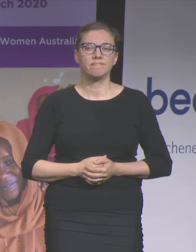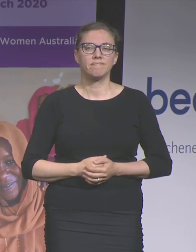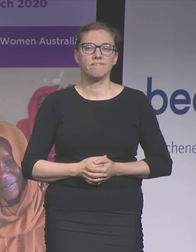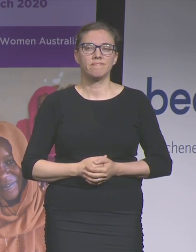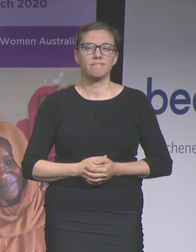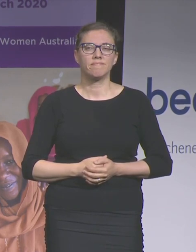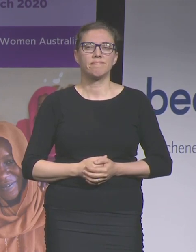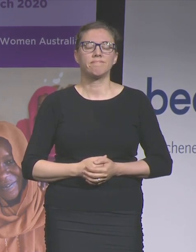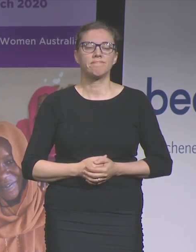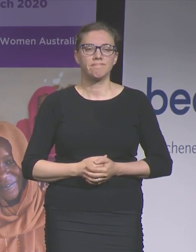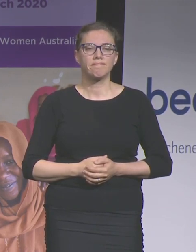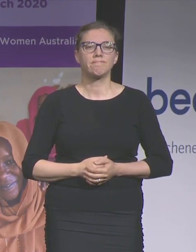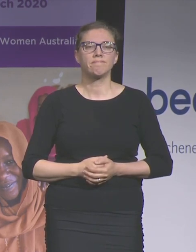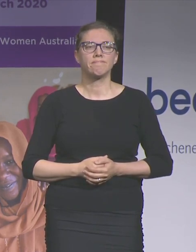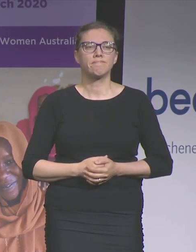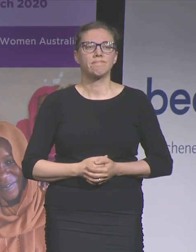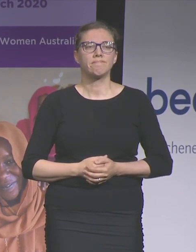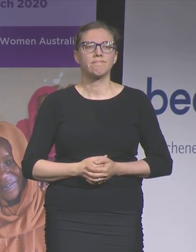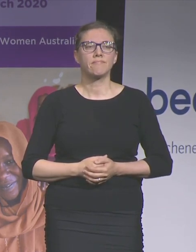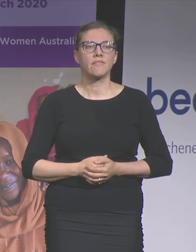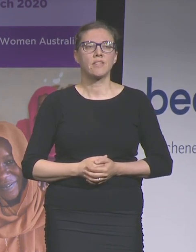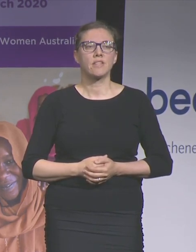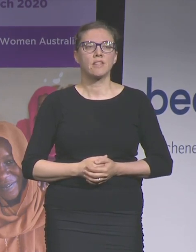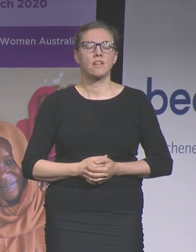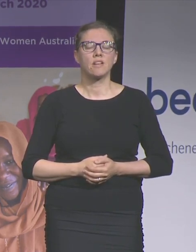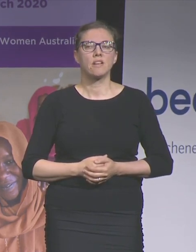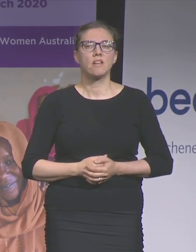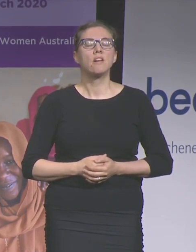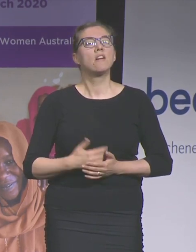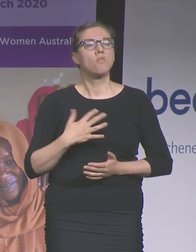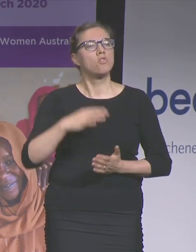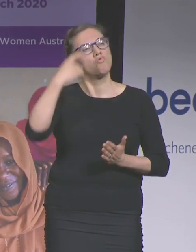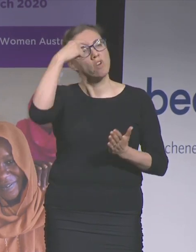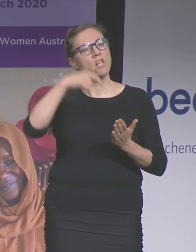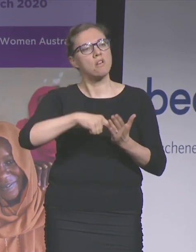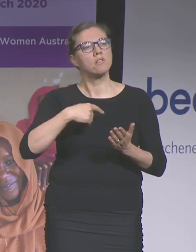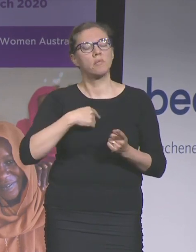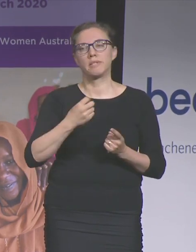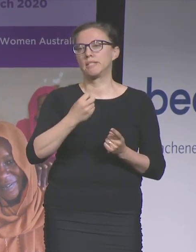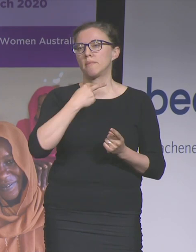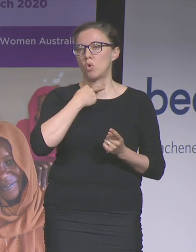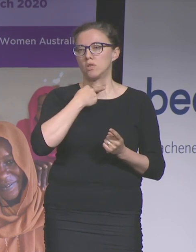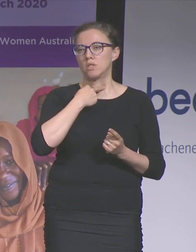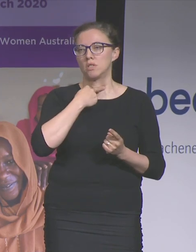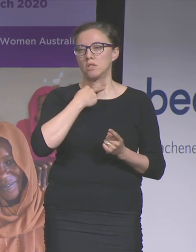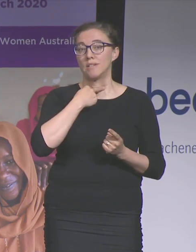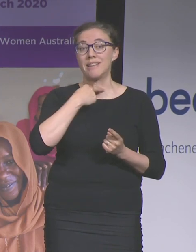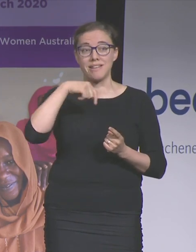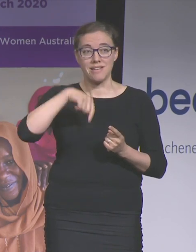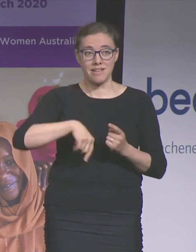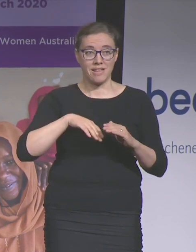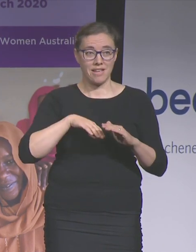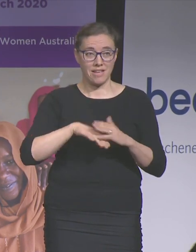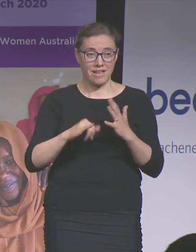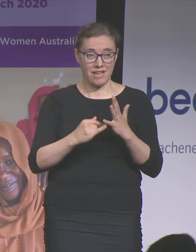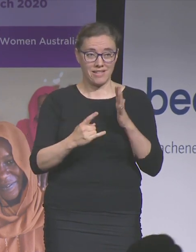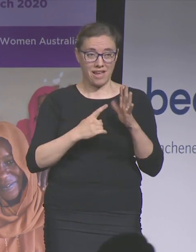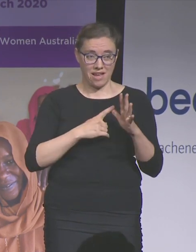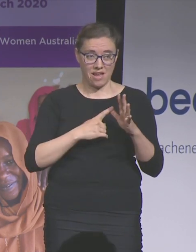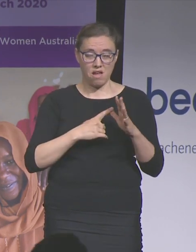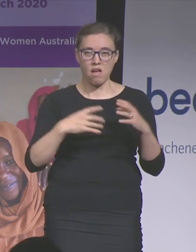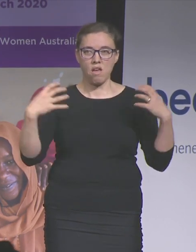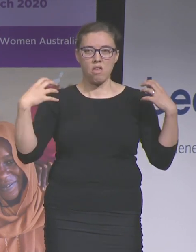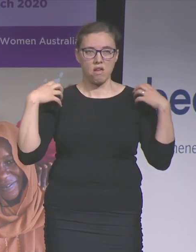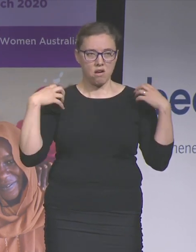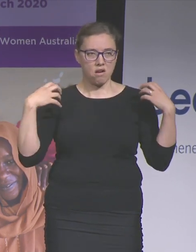And similarly I register my disappointment that the parliament here in South Australia failed to decriminalise sex work when legislation was